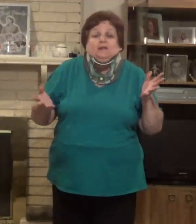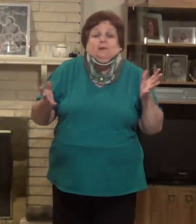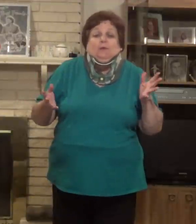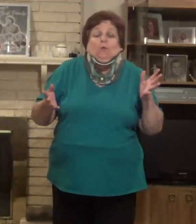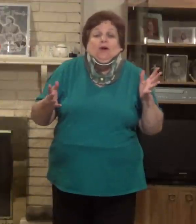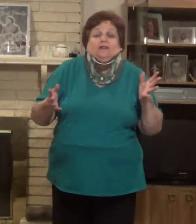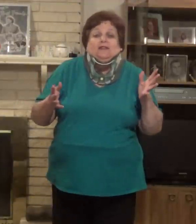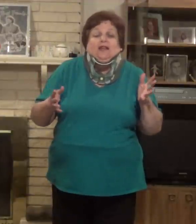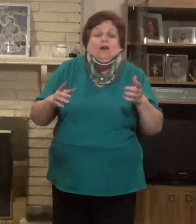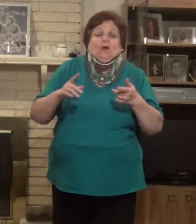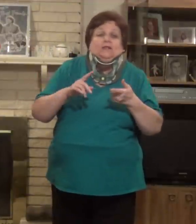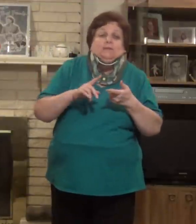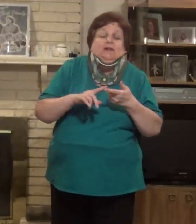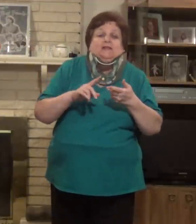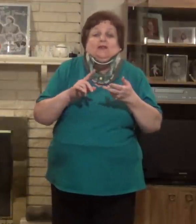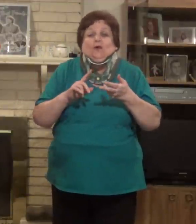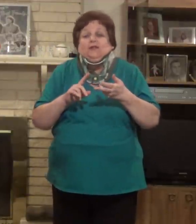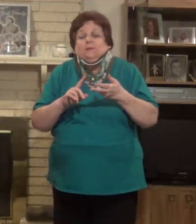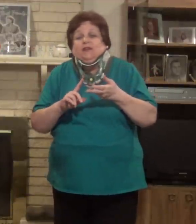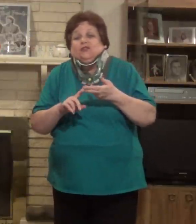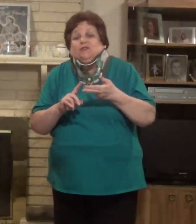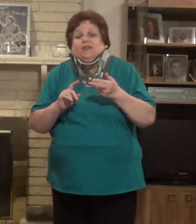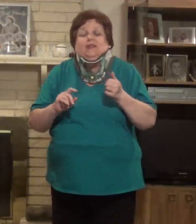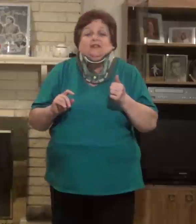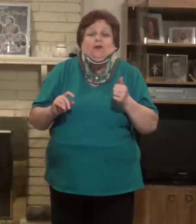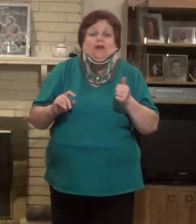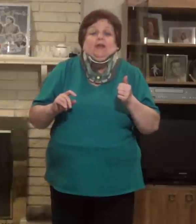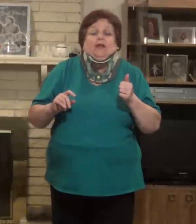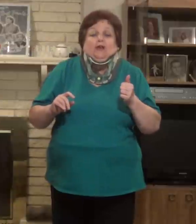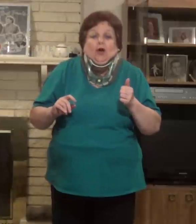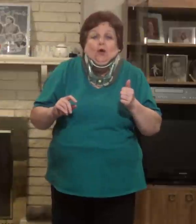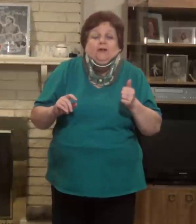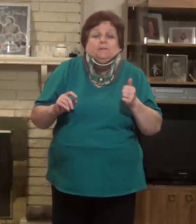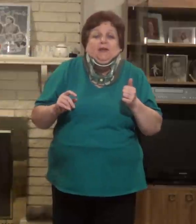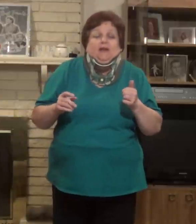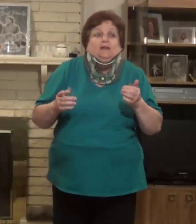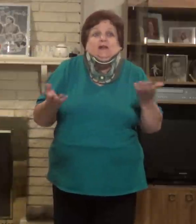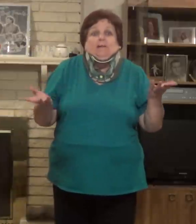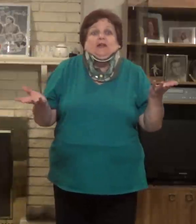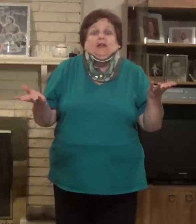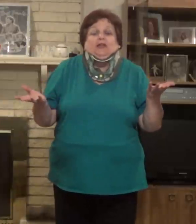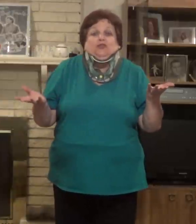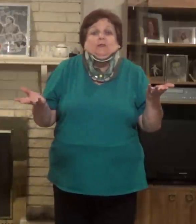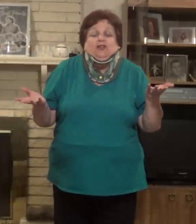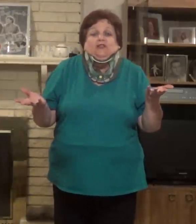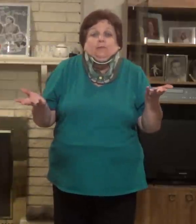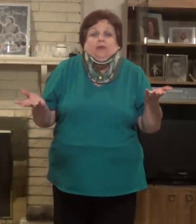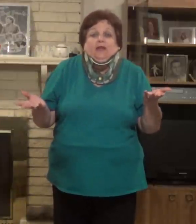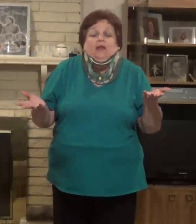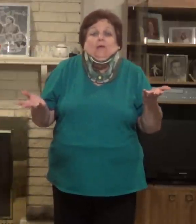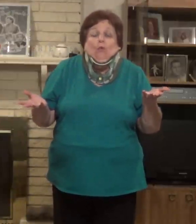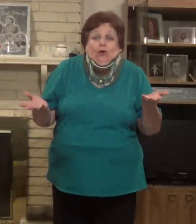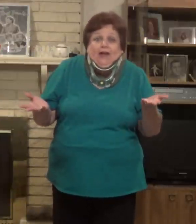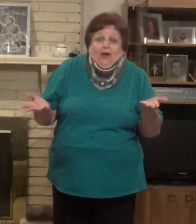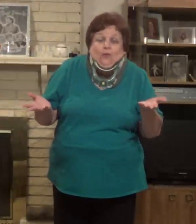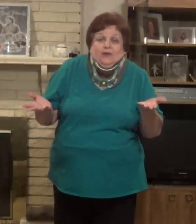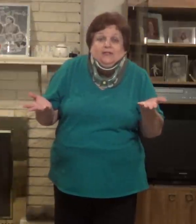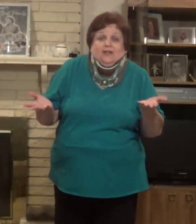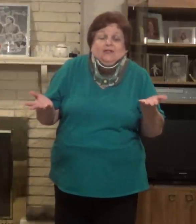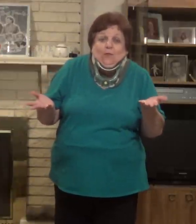people want to say, oh, it's medicine. Oh, it's because you're sedentary. No, it's because I've been eating too much, simply more calories than